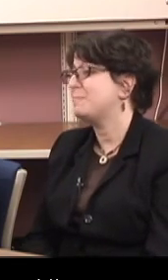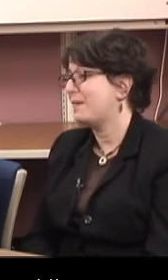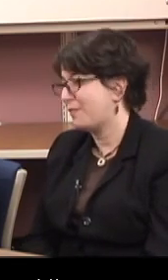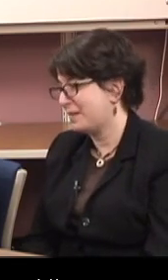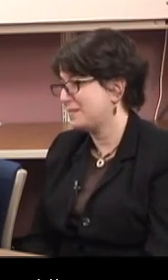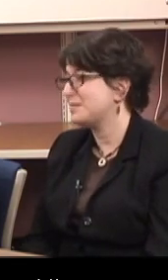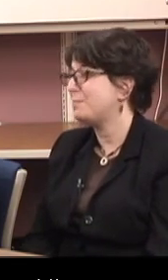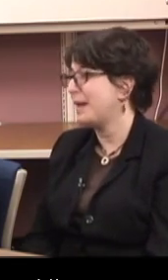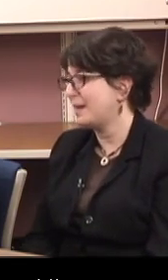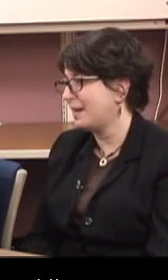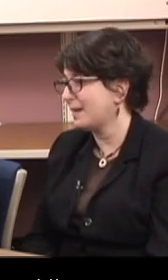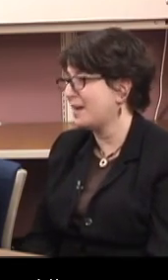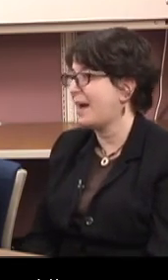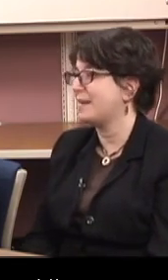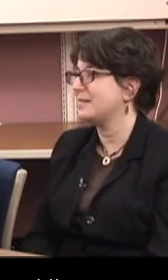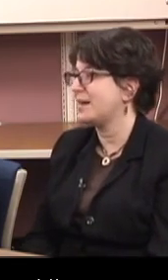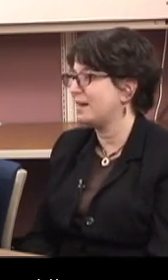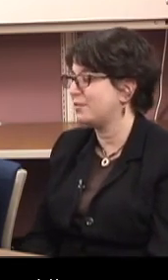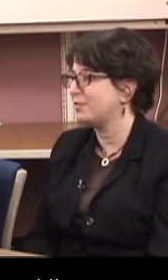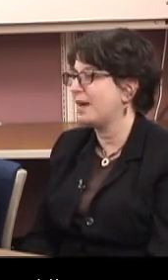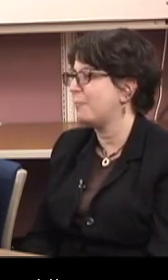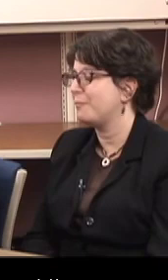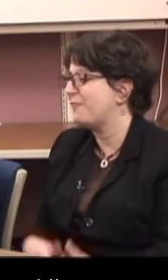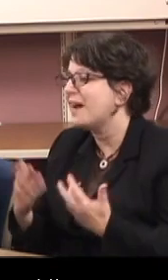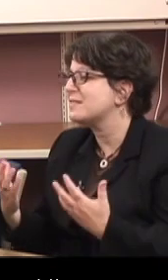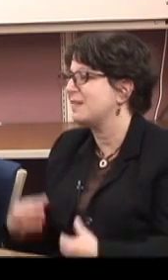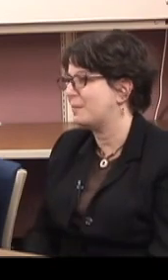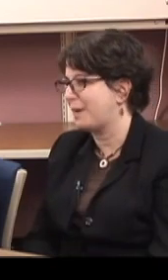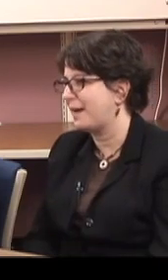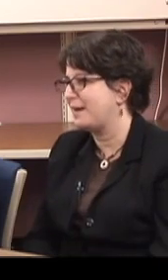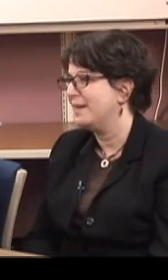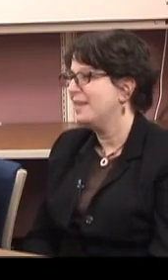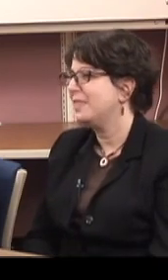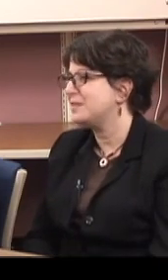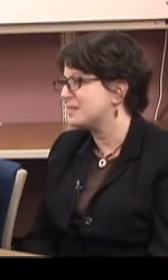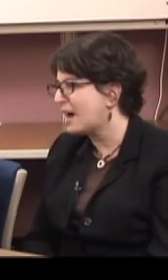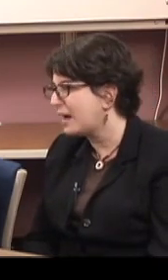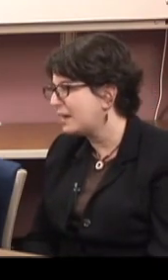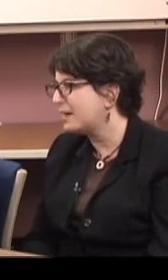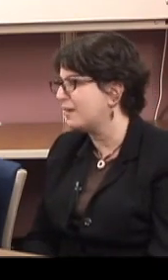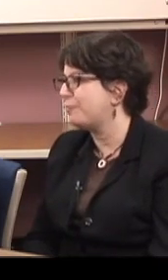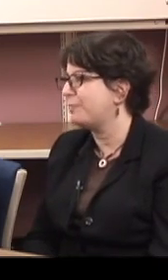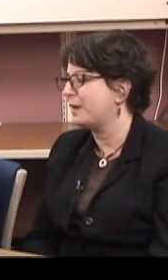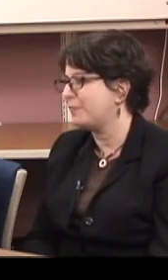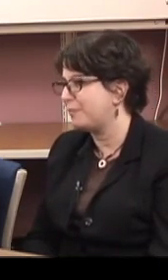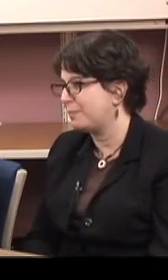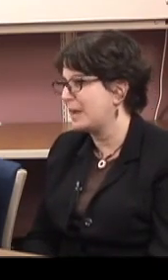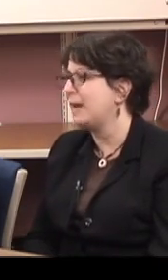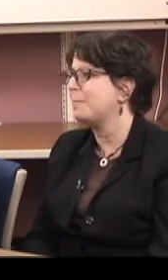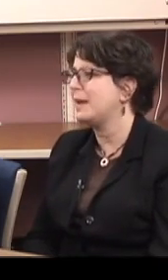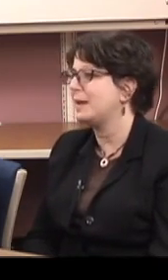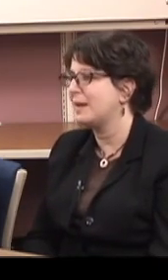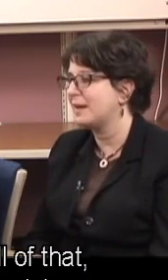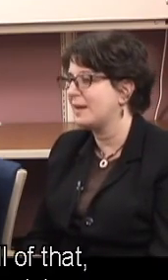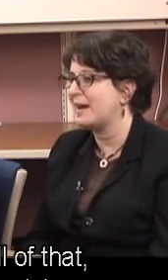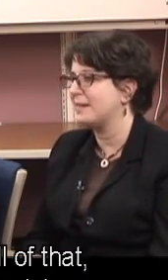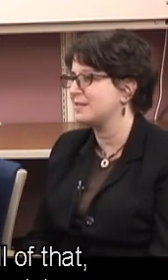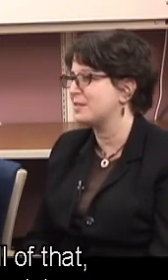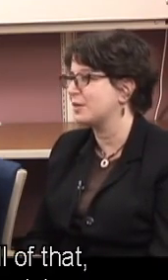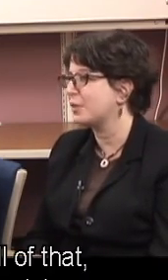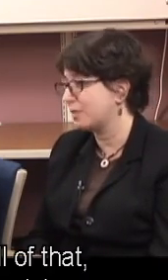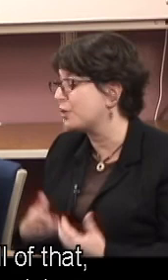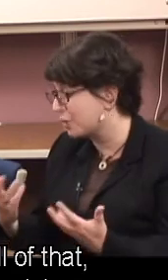I've seen my friends baking and I'm fascinated by the design of cake making